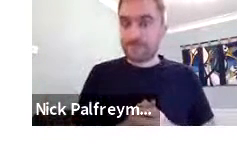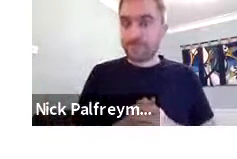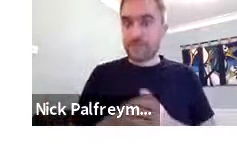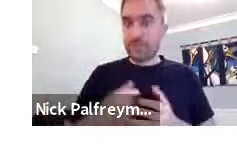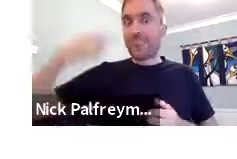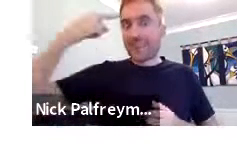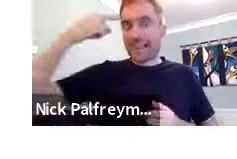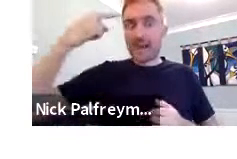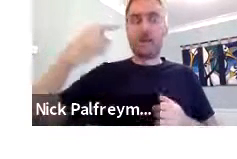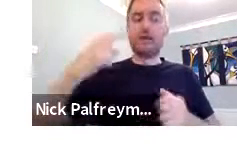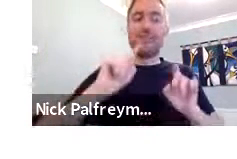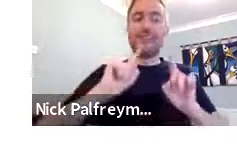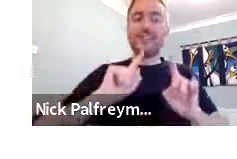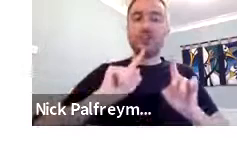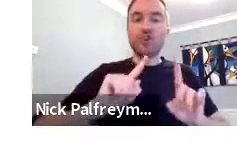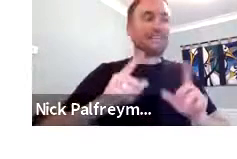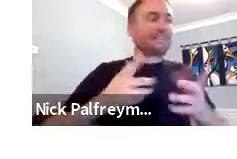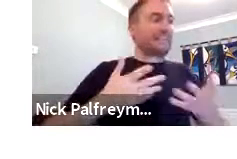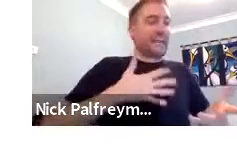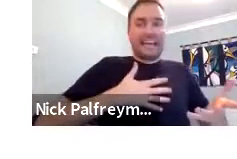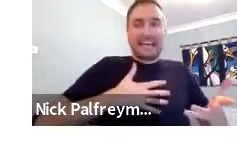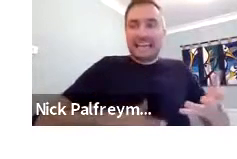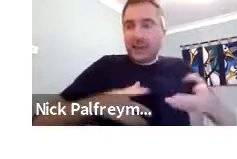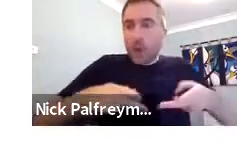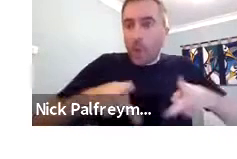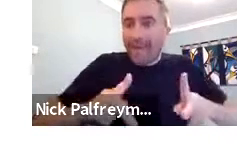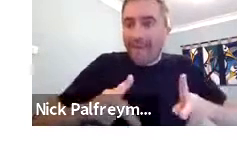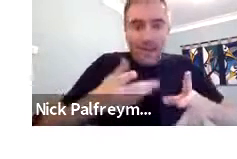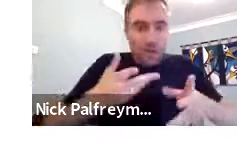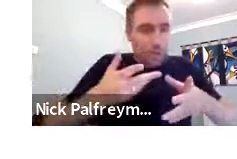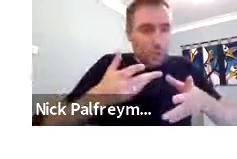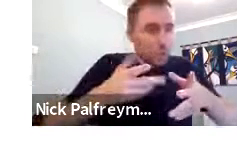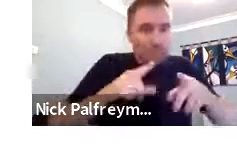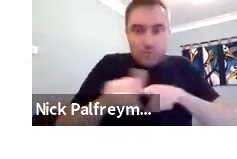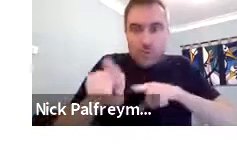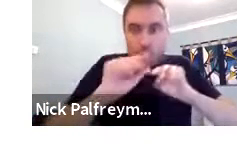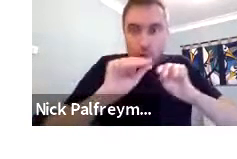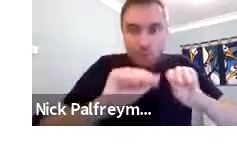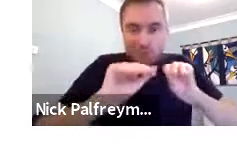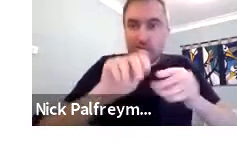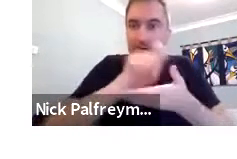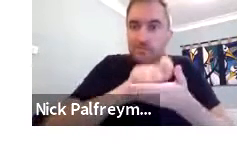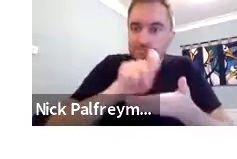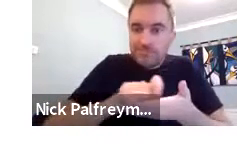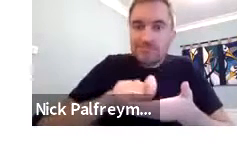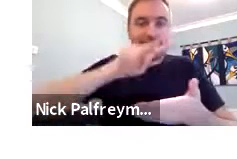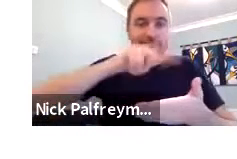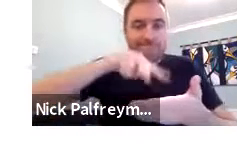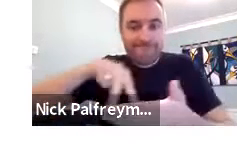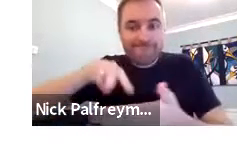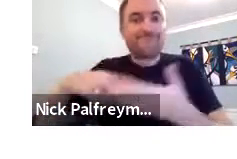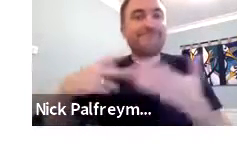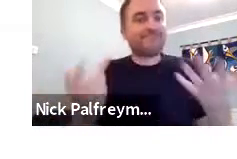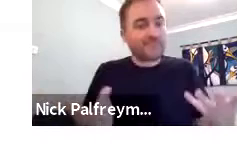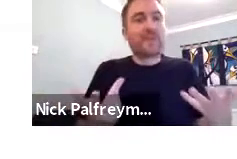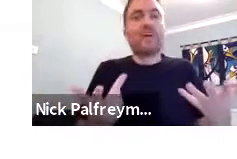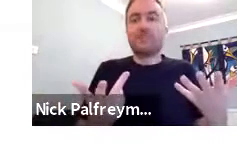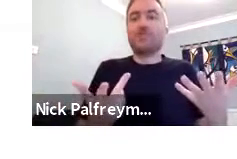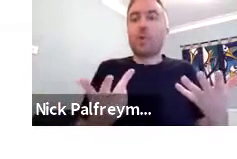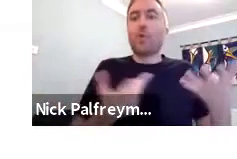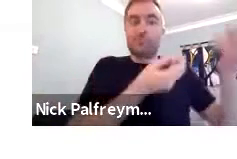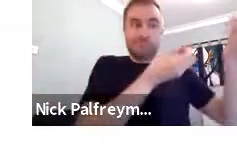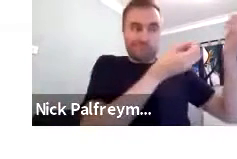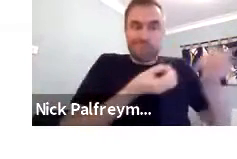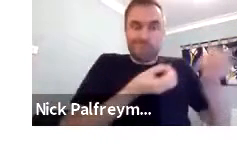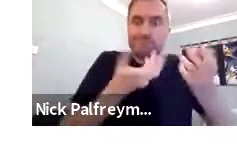and also in Germany as well. So, I think the teachers thought we need a way, when they were over there in Indonesia,